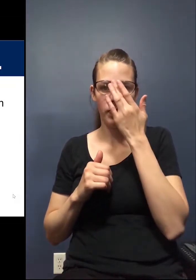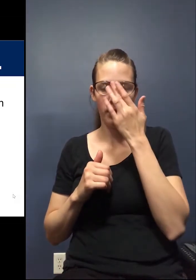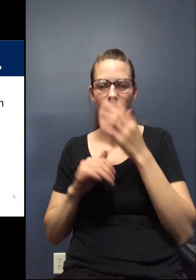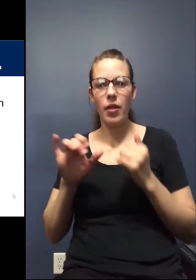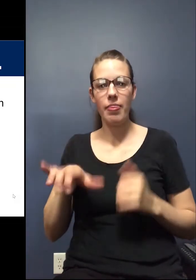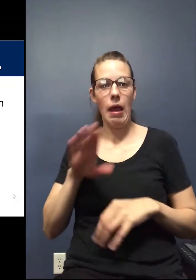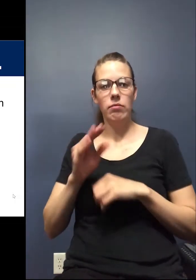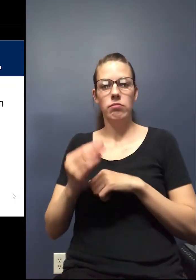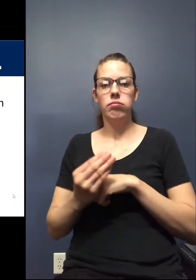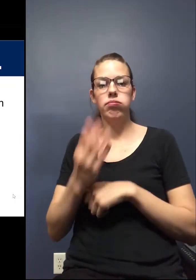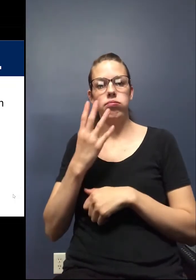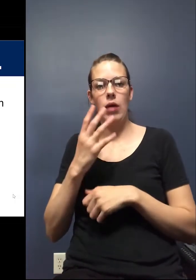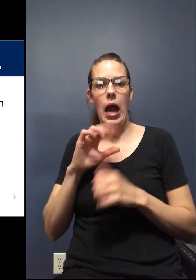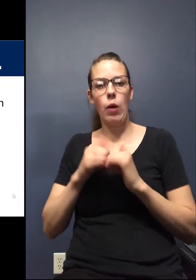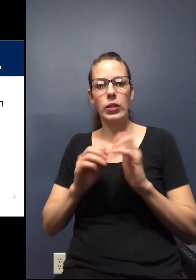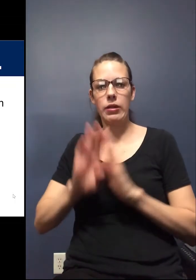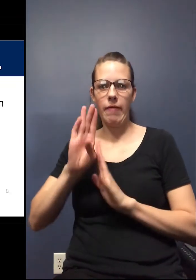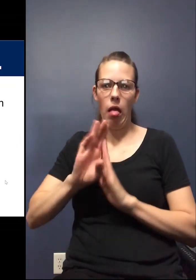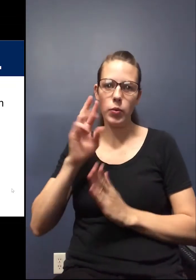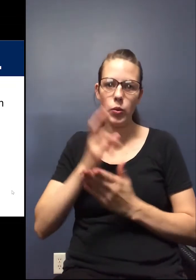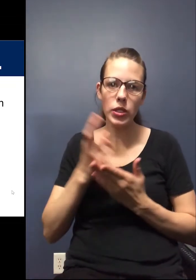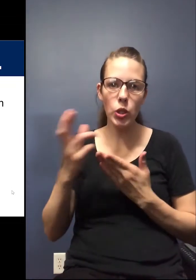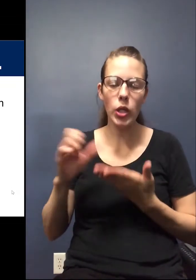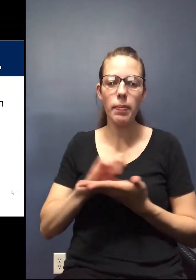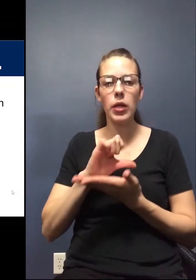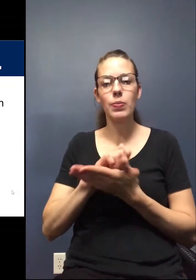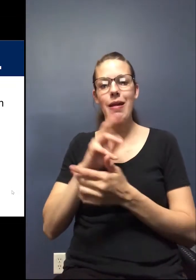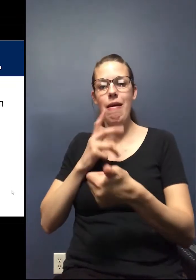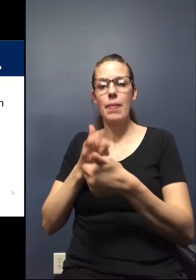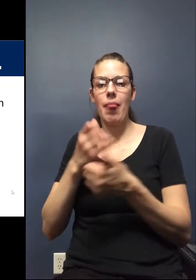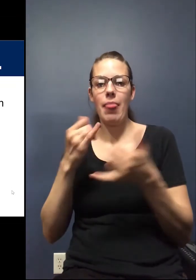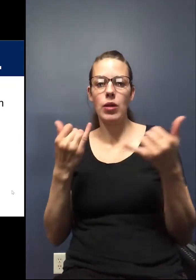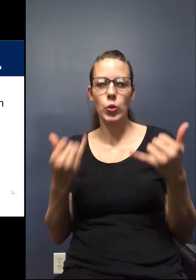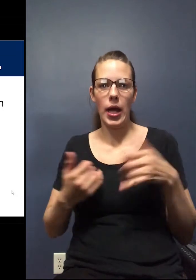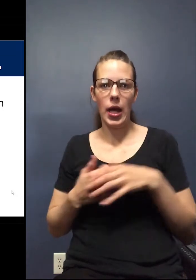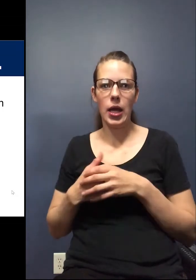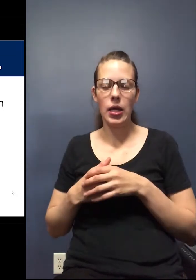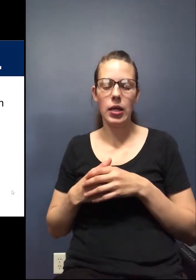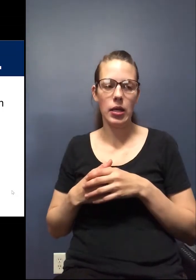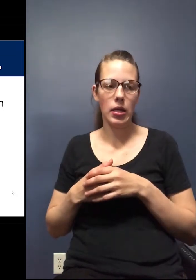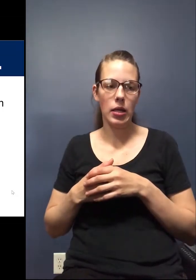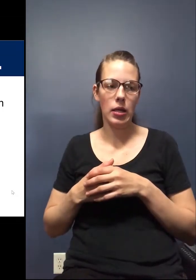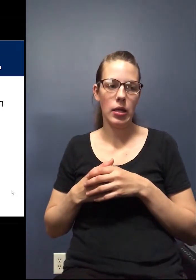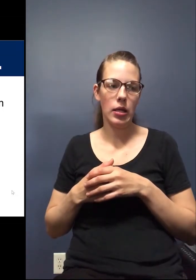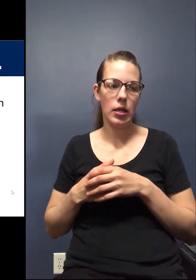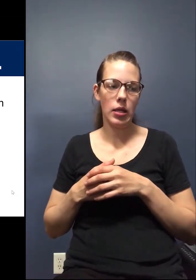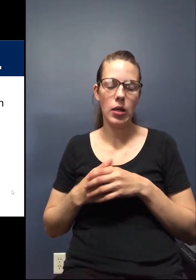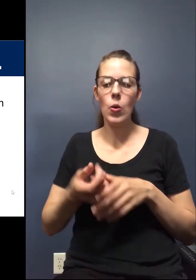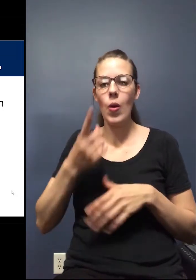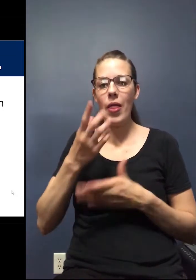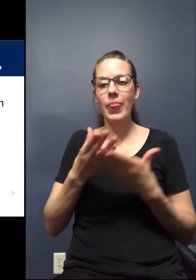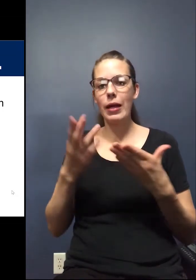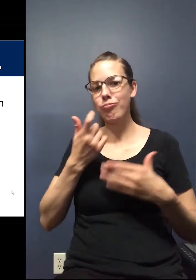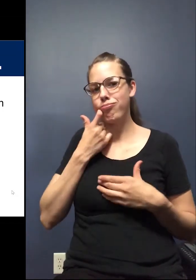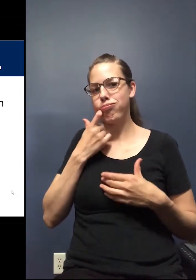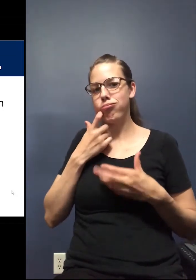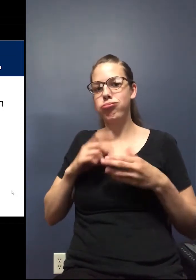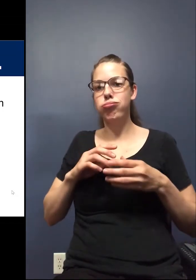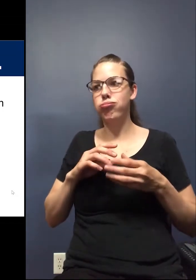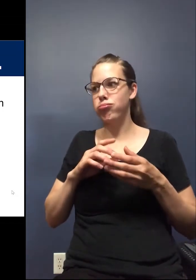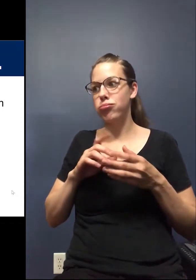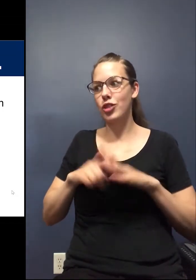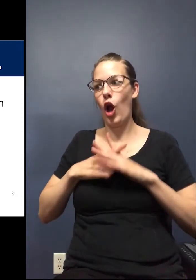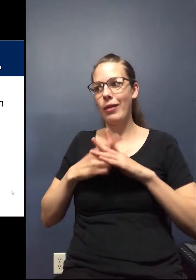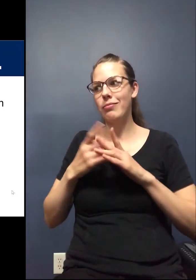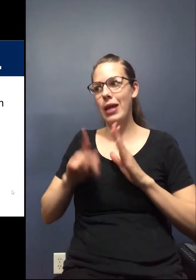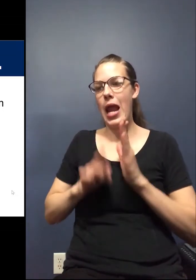That influenced how we developed resource pages. We continue to update that today. And then one of the things that really just rolled out here in the last